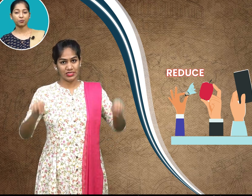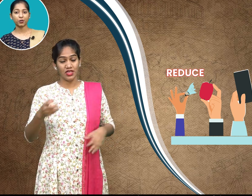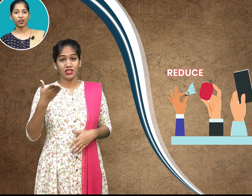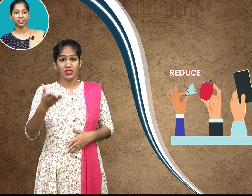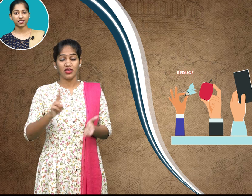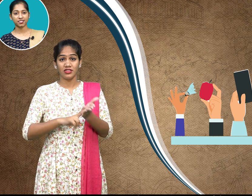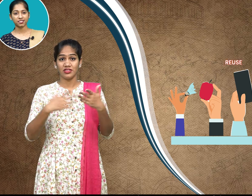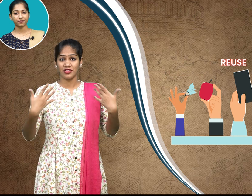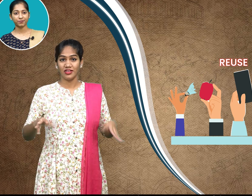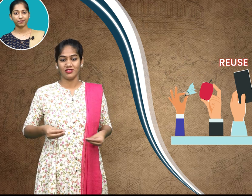provides